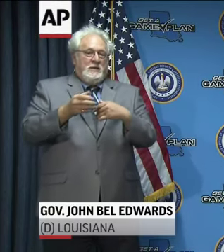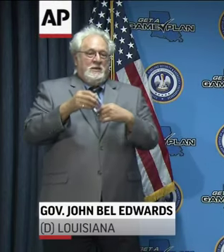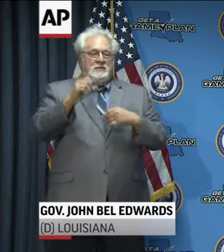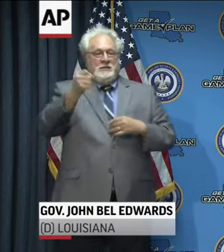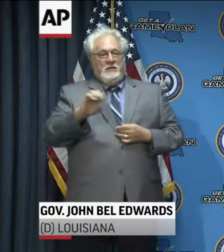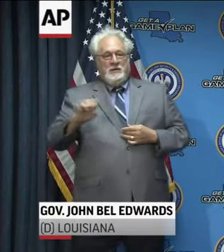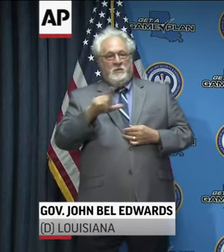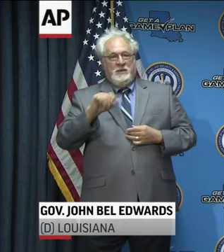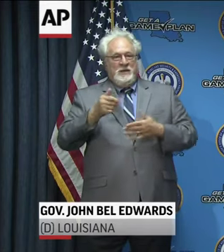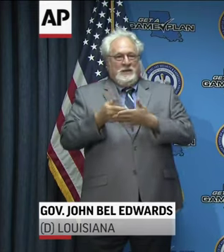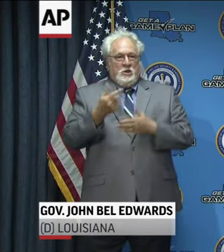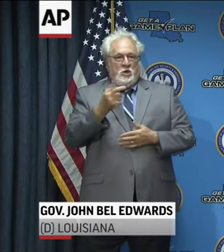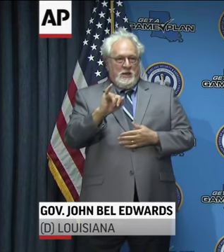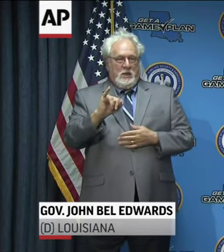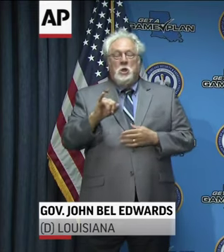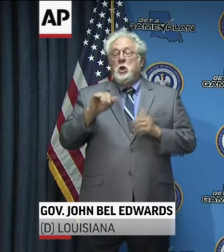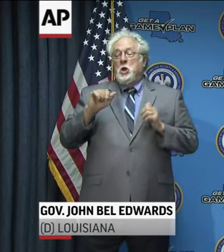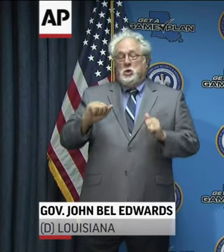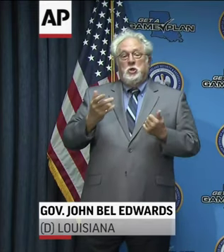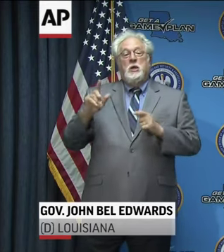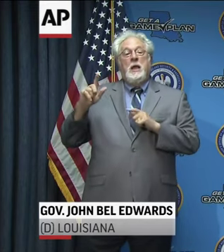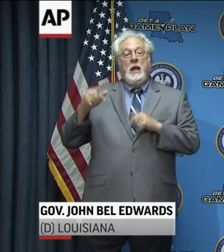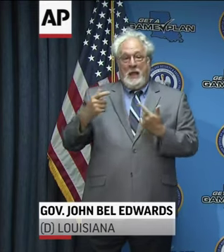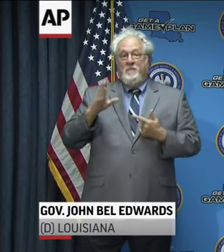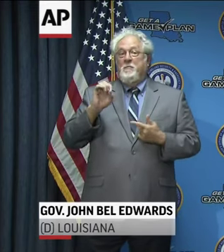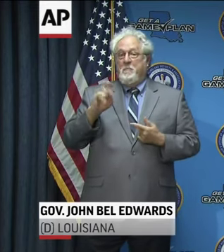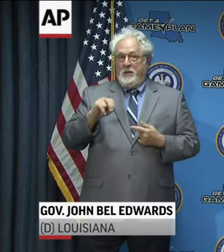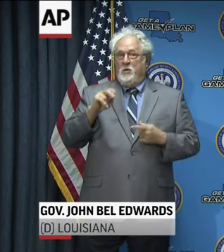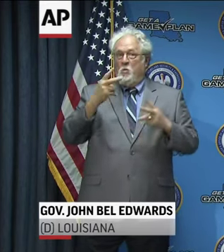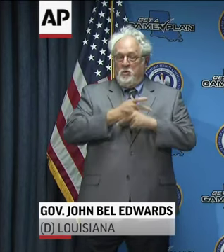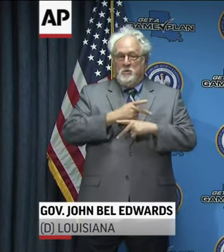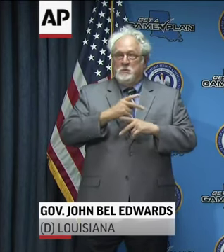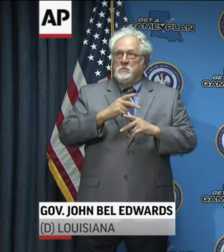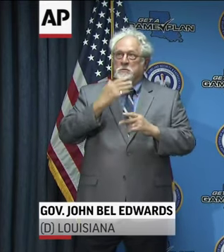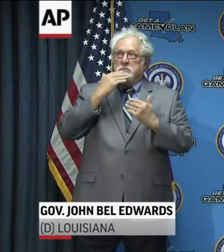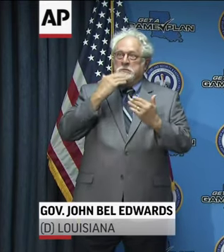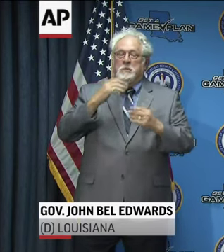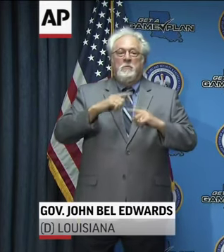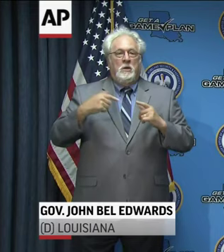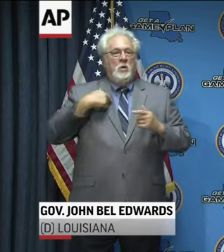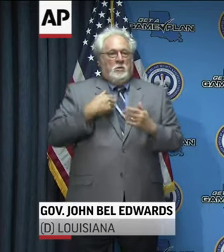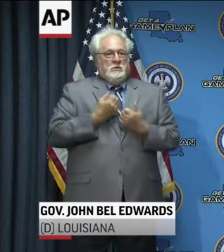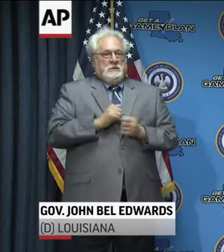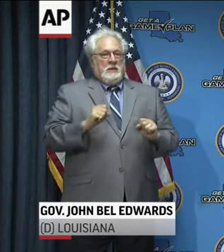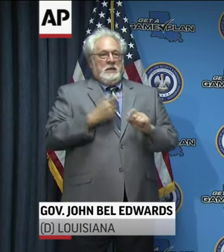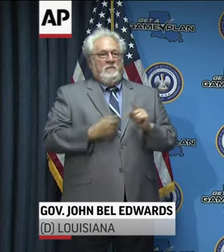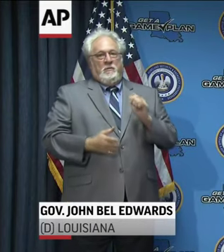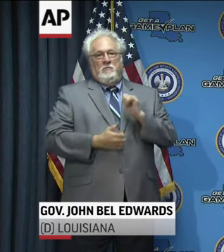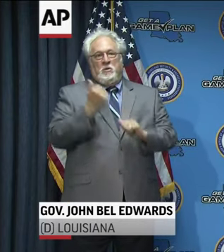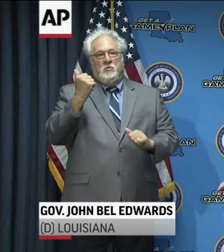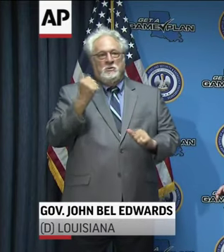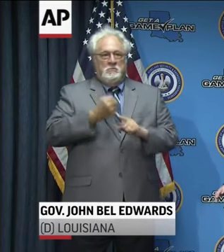storm could have been a lot worse, I'm very thankful to say. We were largely spared from the most significant